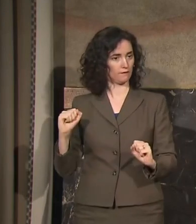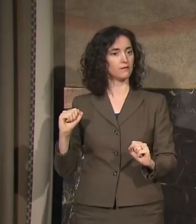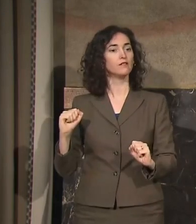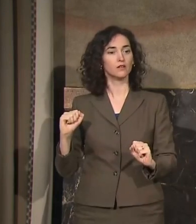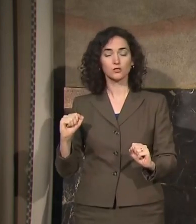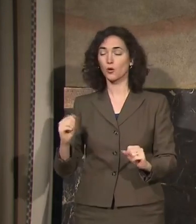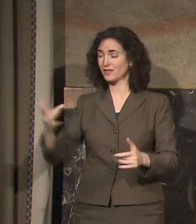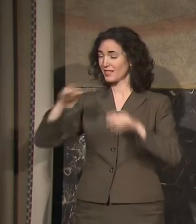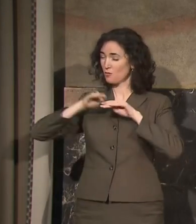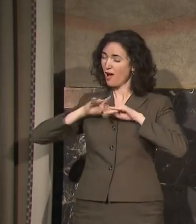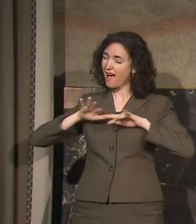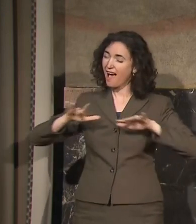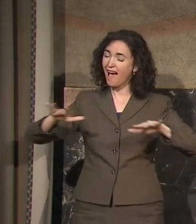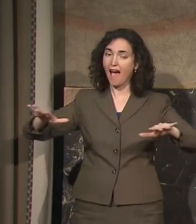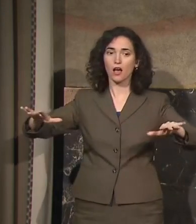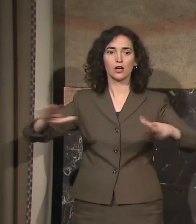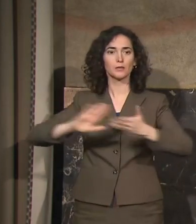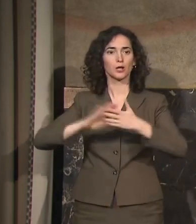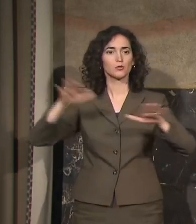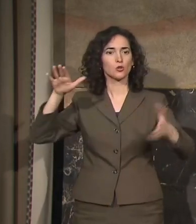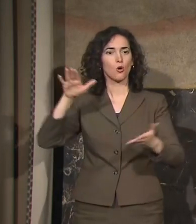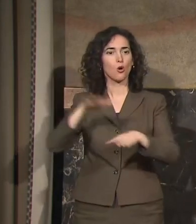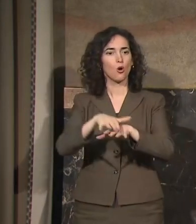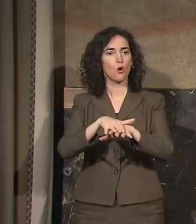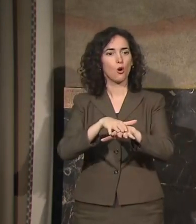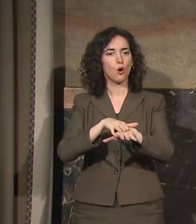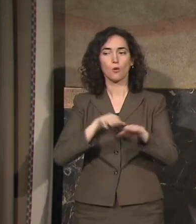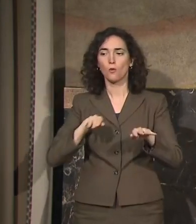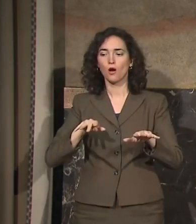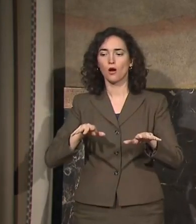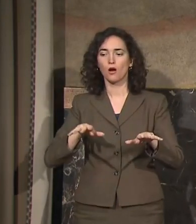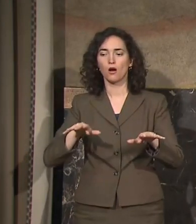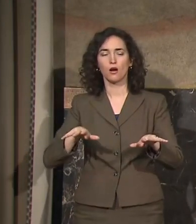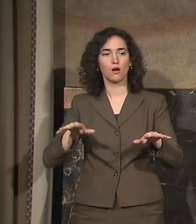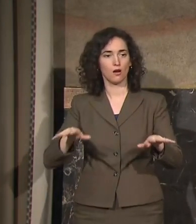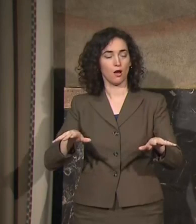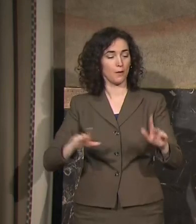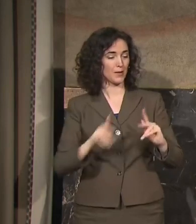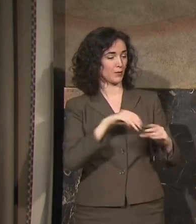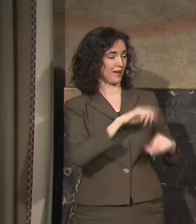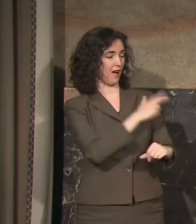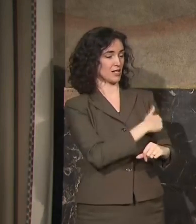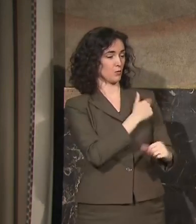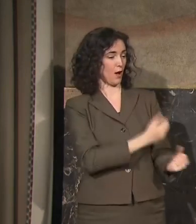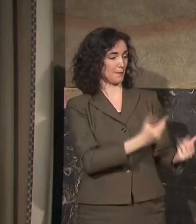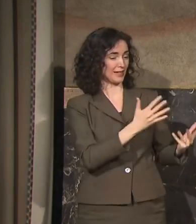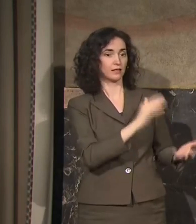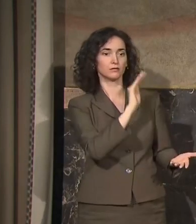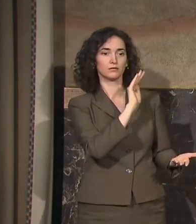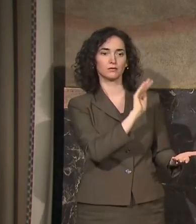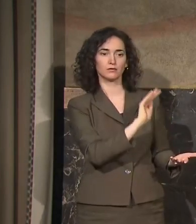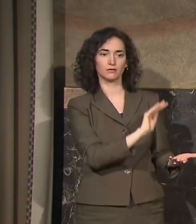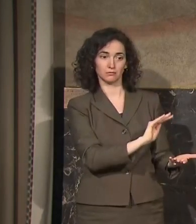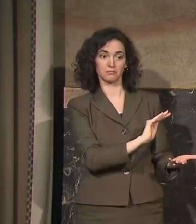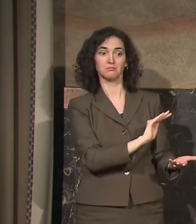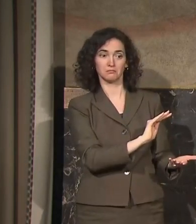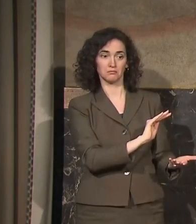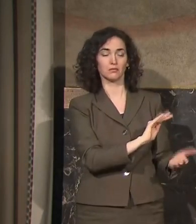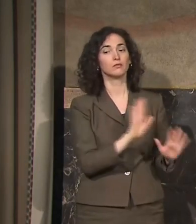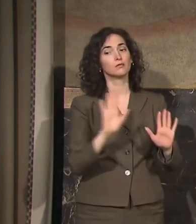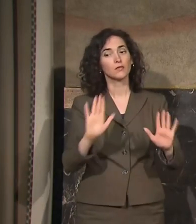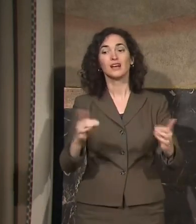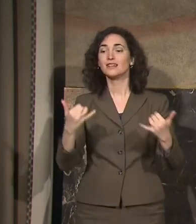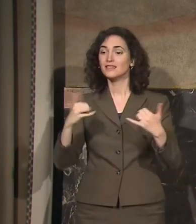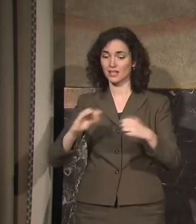slowed the spread of the disease and the number of people in our hospital and so forth. Now, there is still a lot of COVID